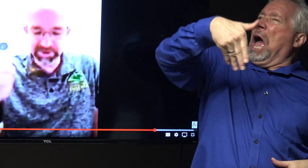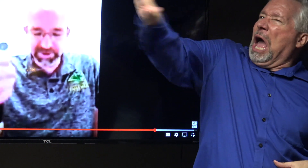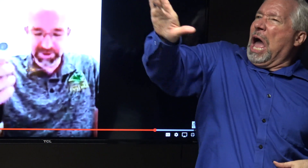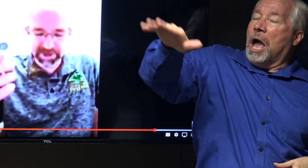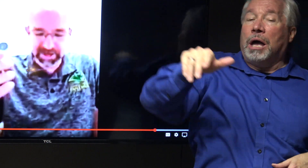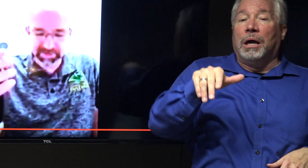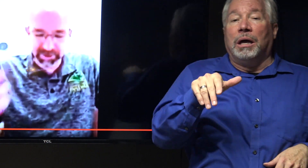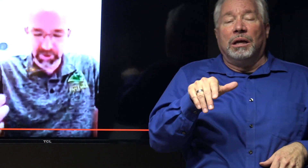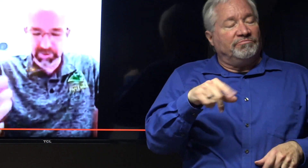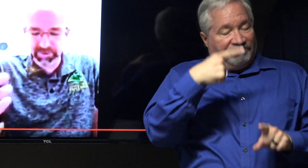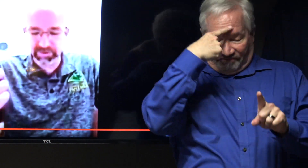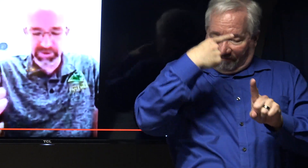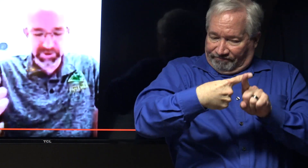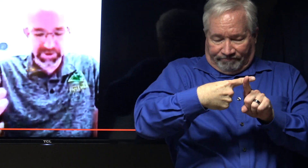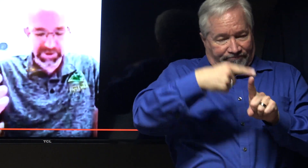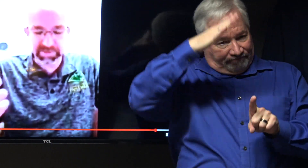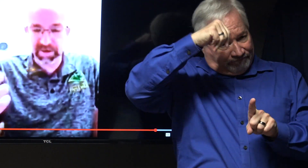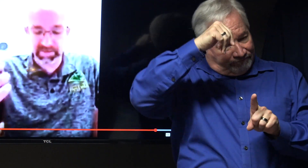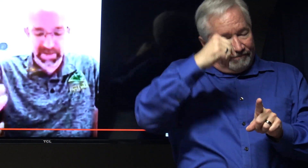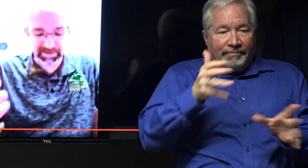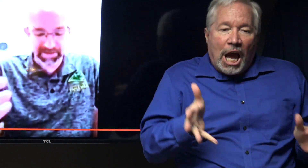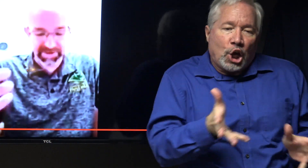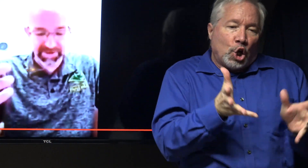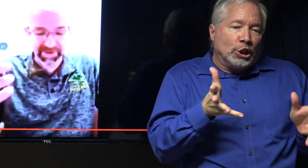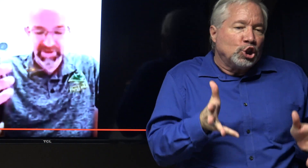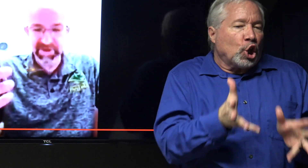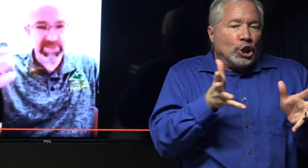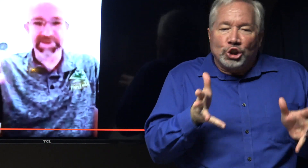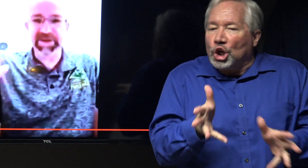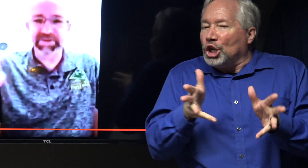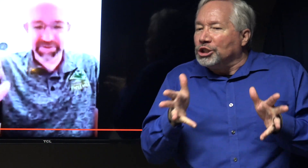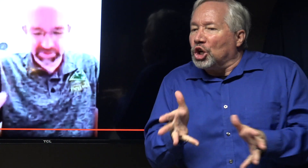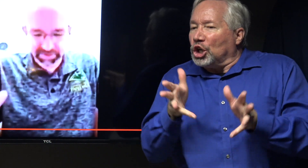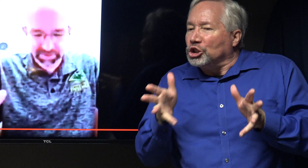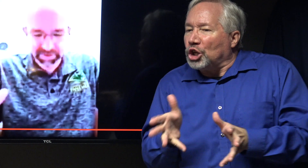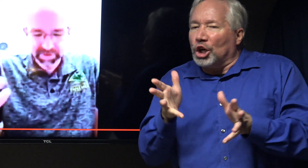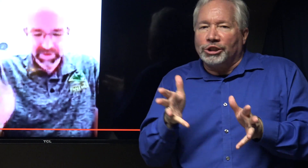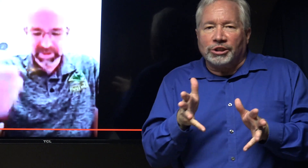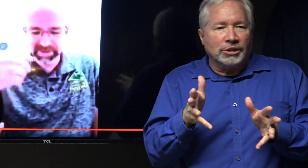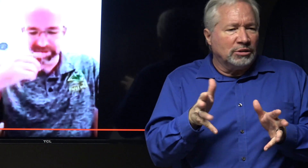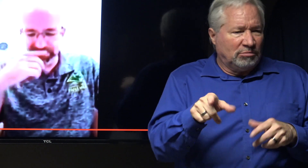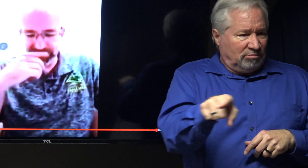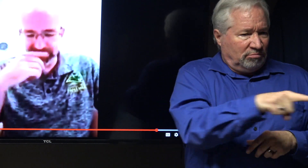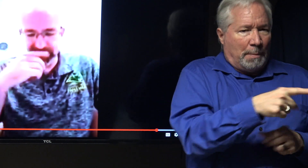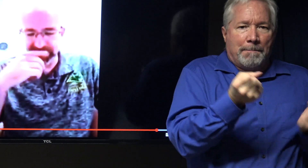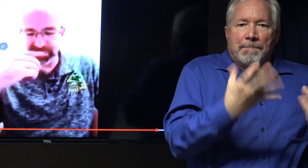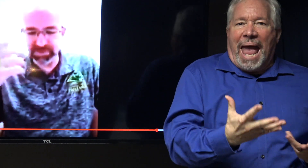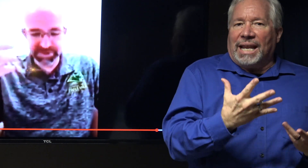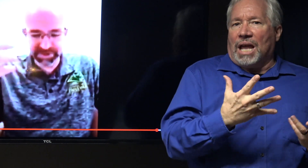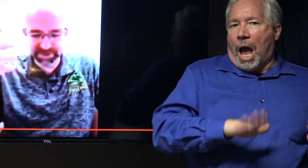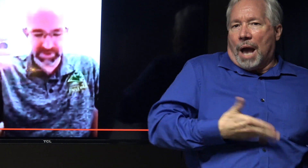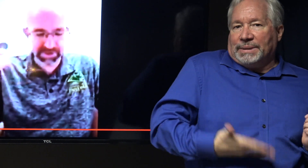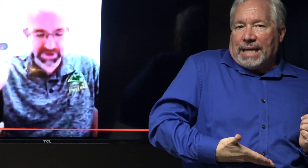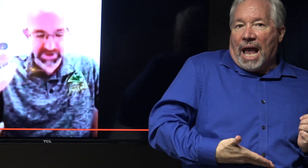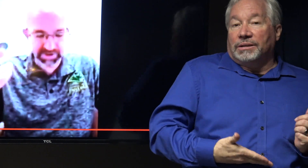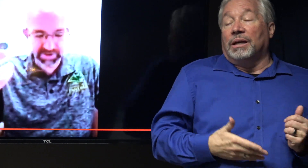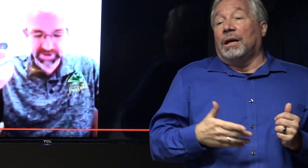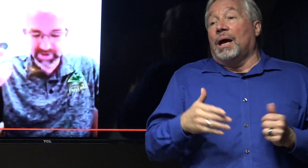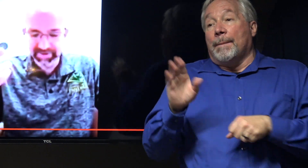the encouragers just kept doing what they were doing in spite of the manifested upset of several in the shelters. and I saw businesses and were shuttered